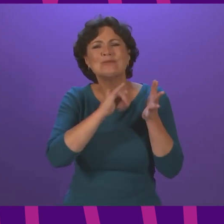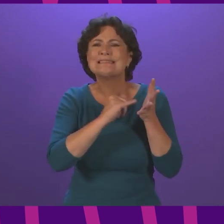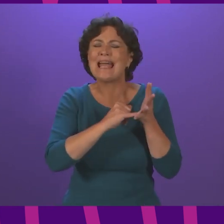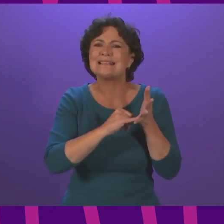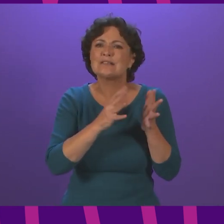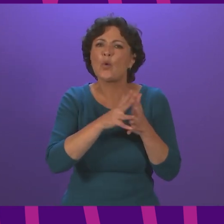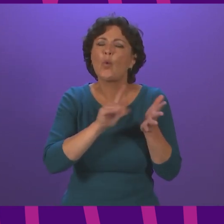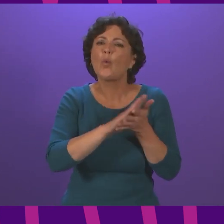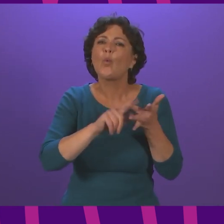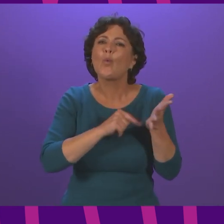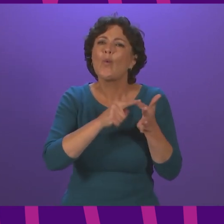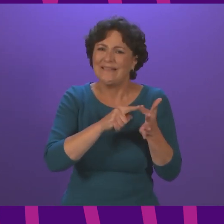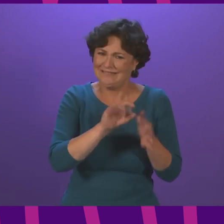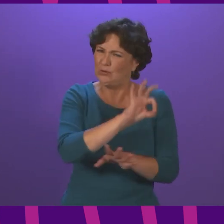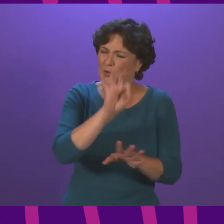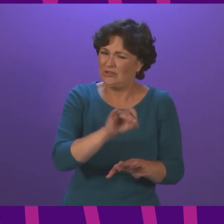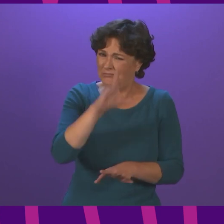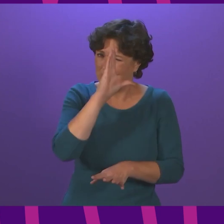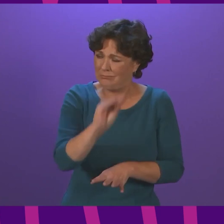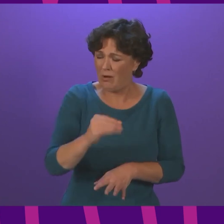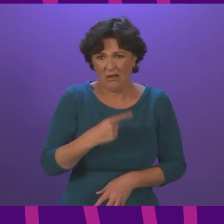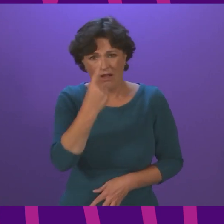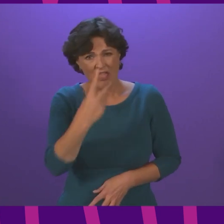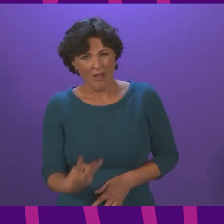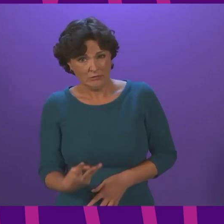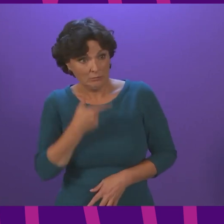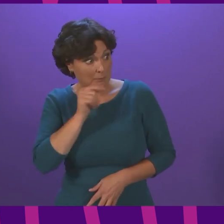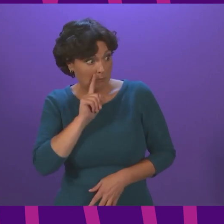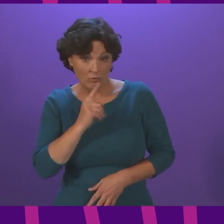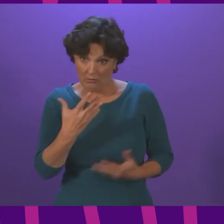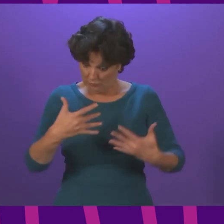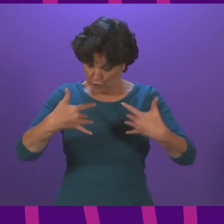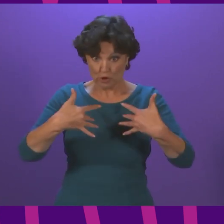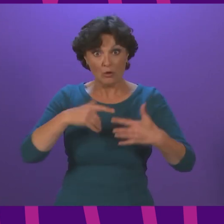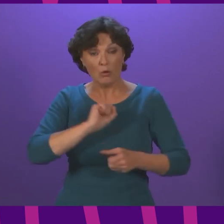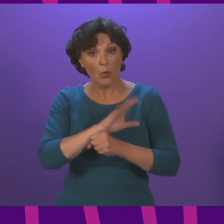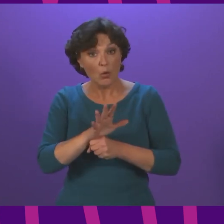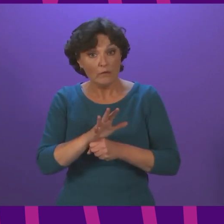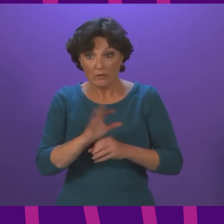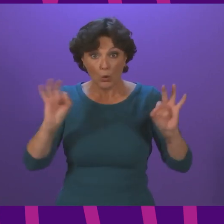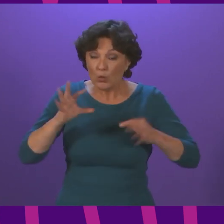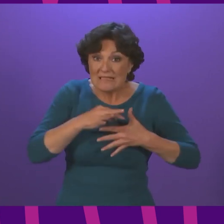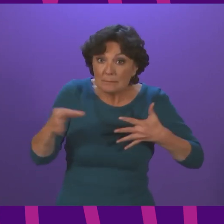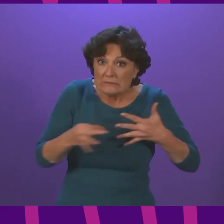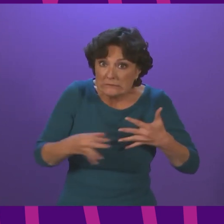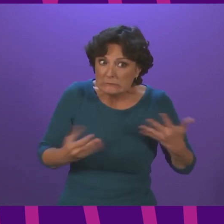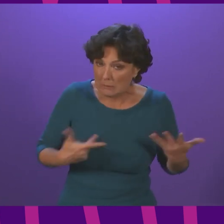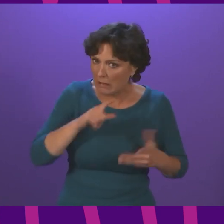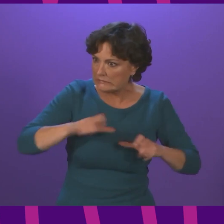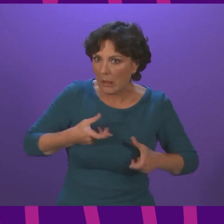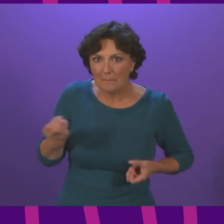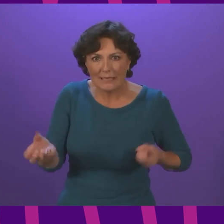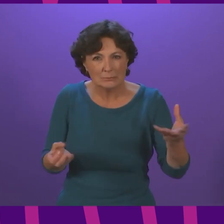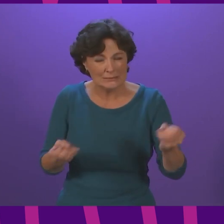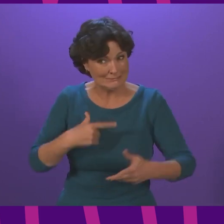people with Covid-19 do not have symptoms but can still infect others and particularly as we head into winter and the likelihood of people gathering